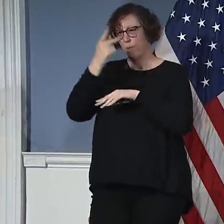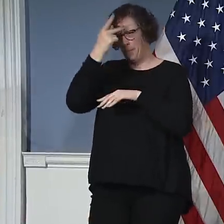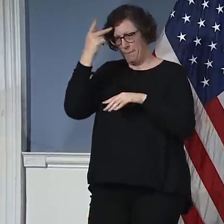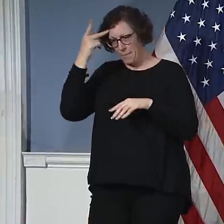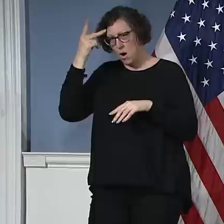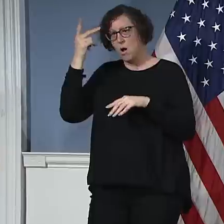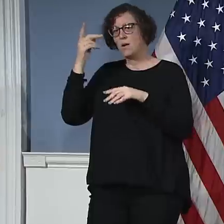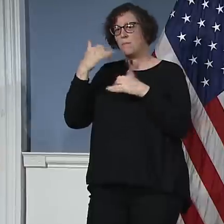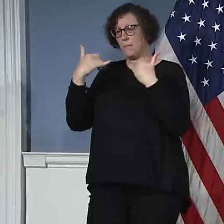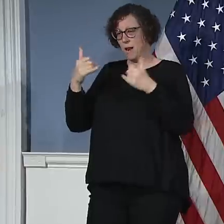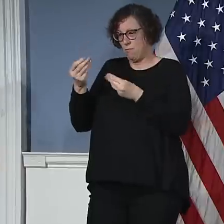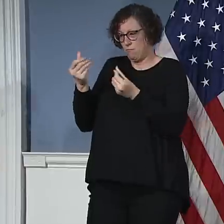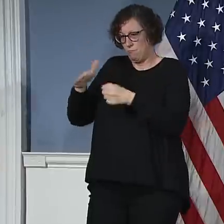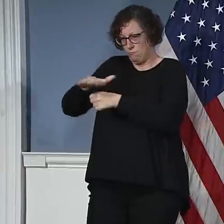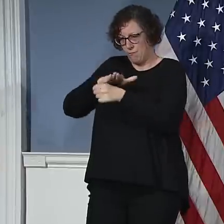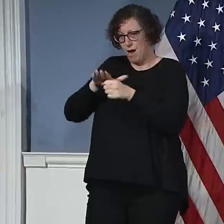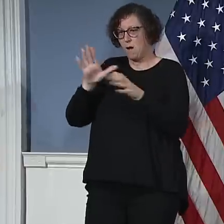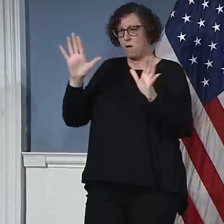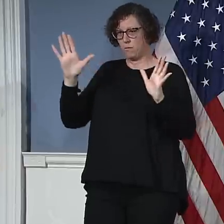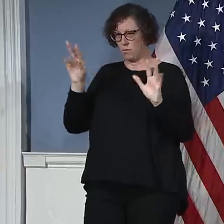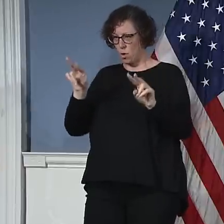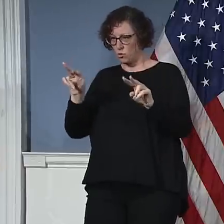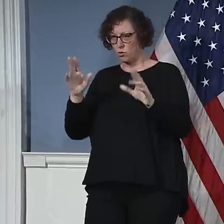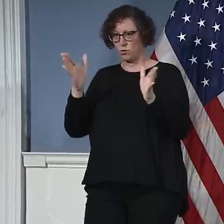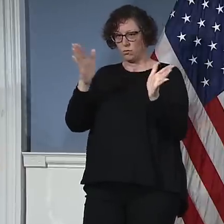Next we have Matthew Chase from Newsday.